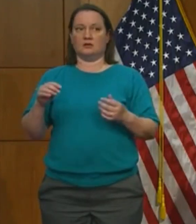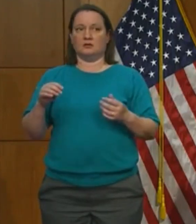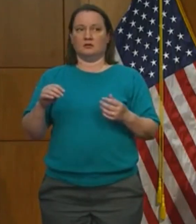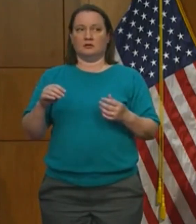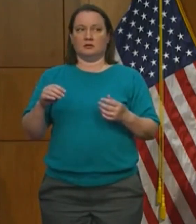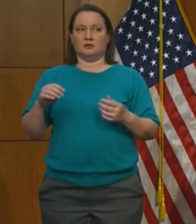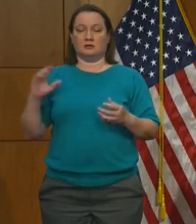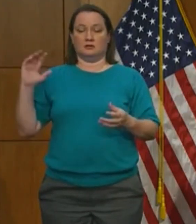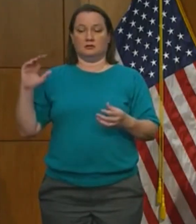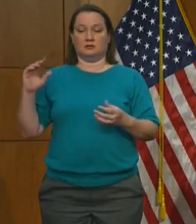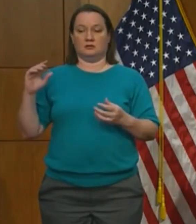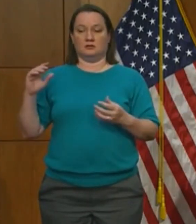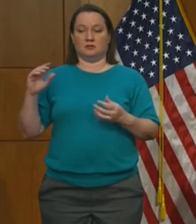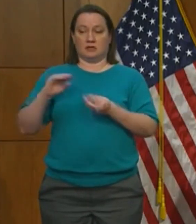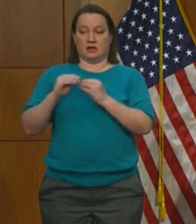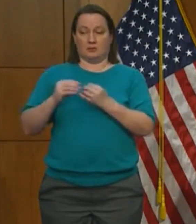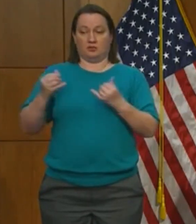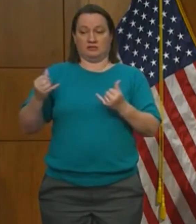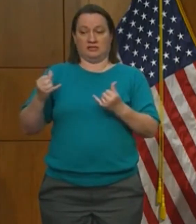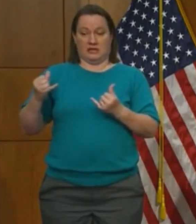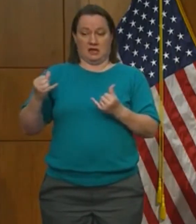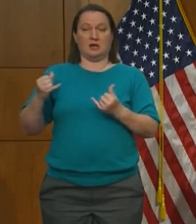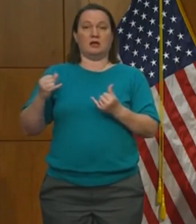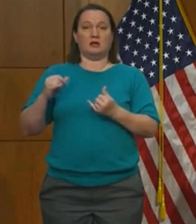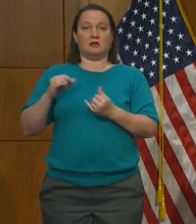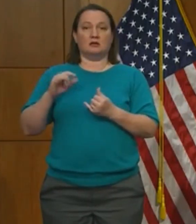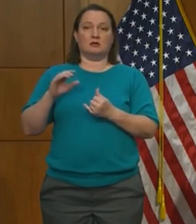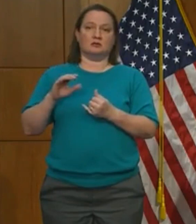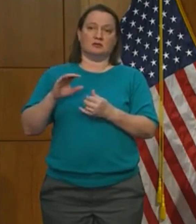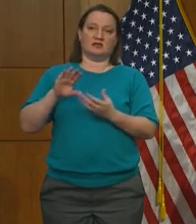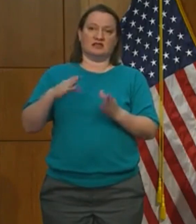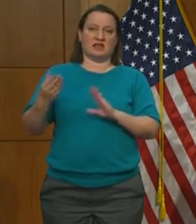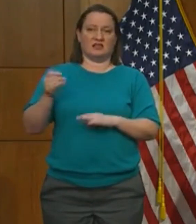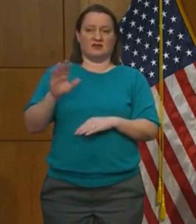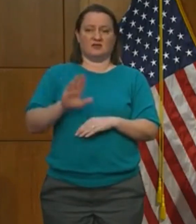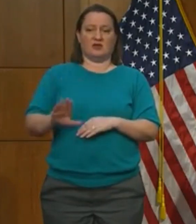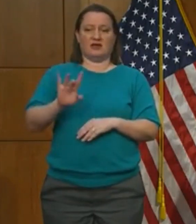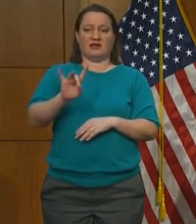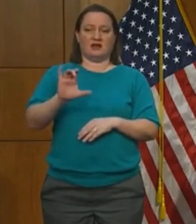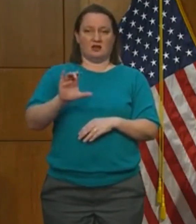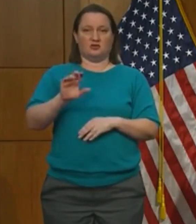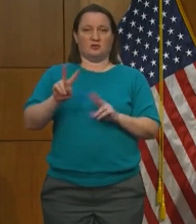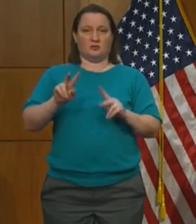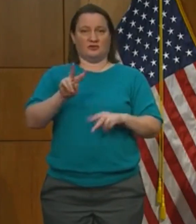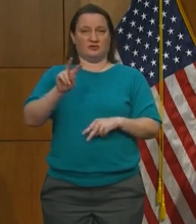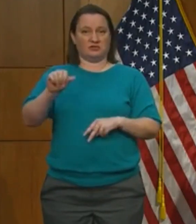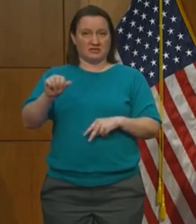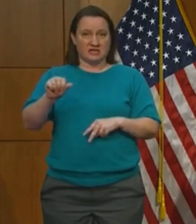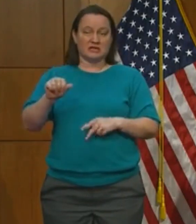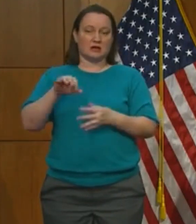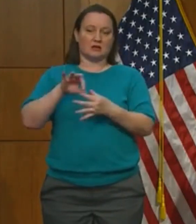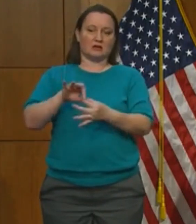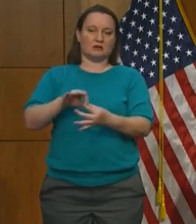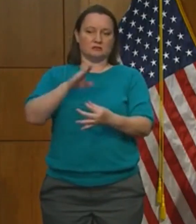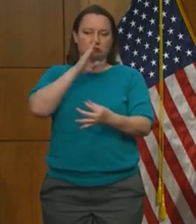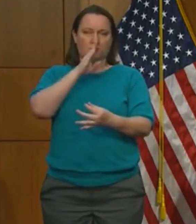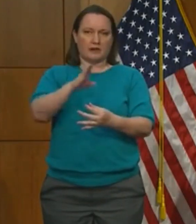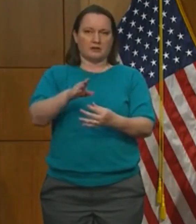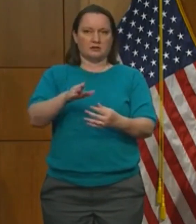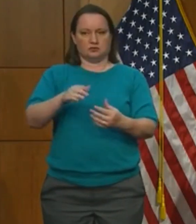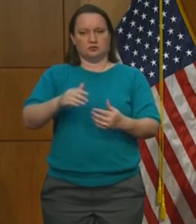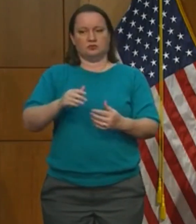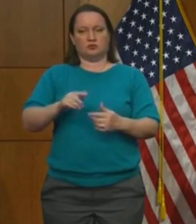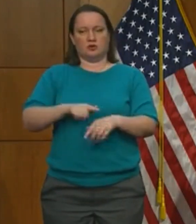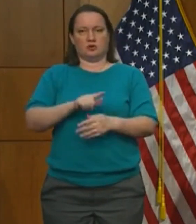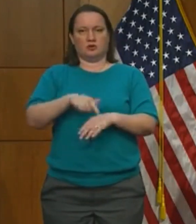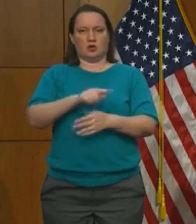care. And the figures released yesterday by CMS have the nursing homes reporting fewer than half that number. If that's